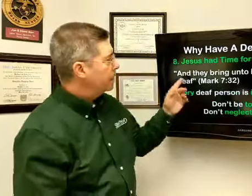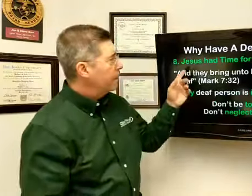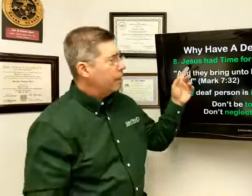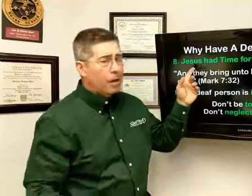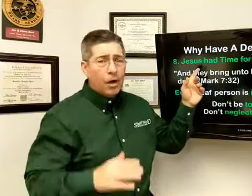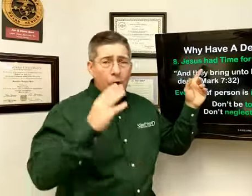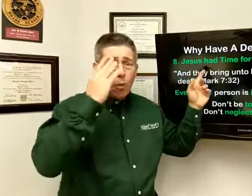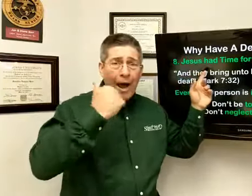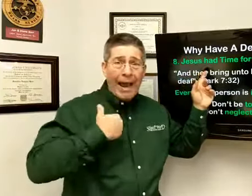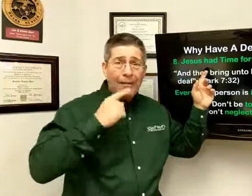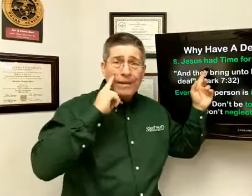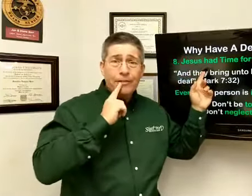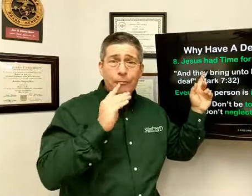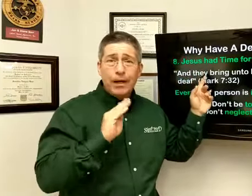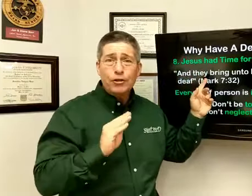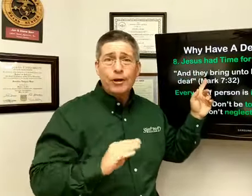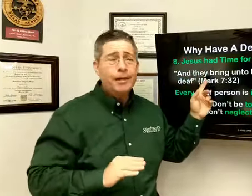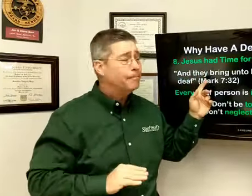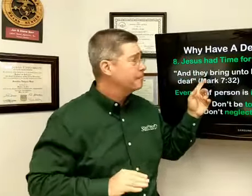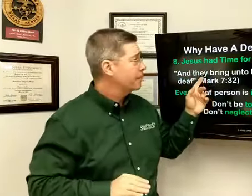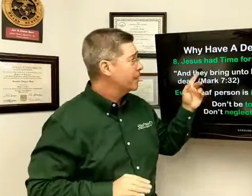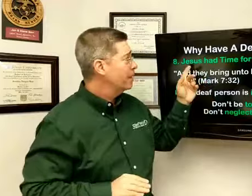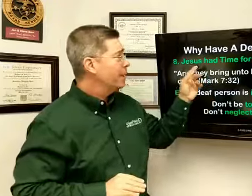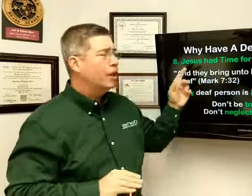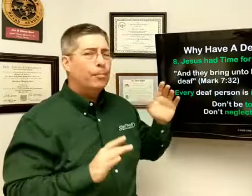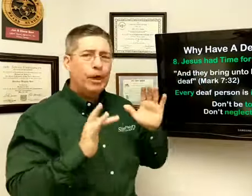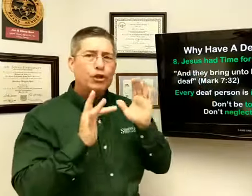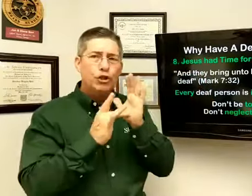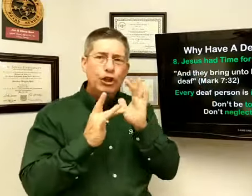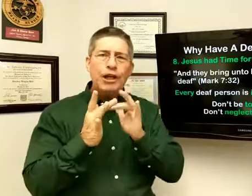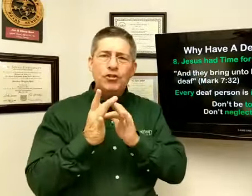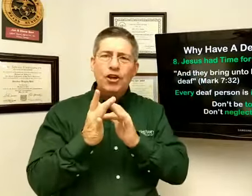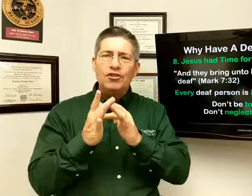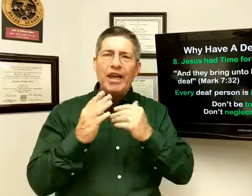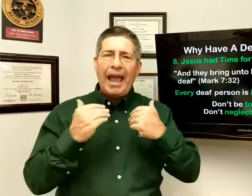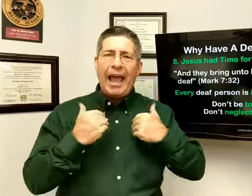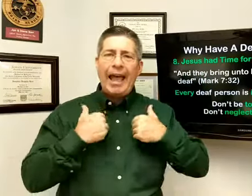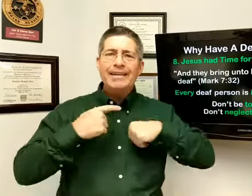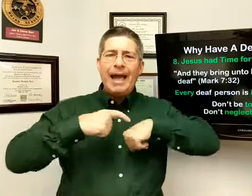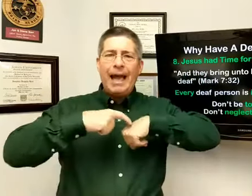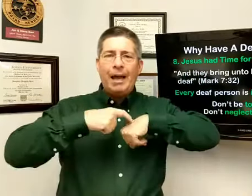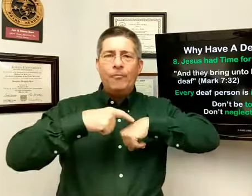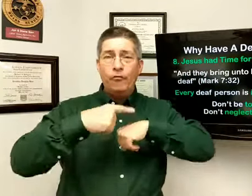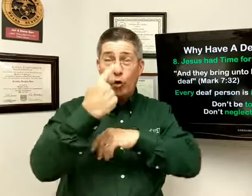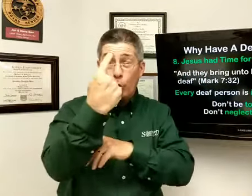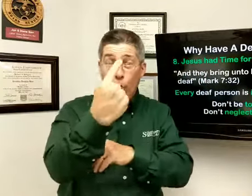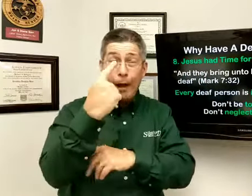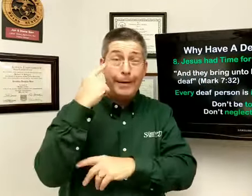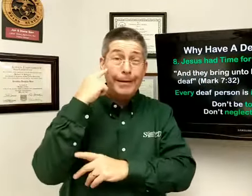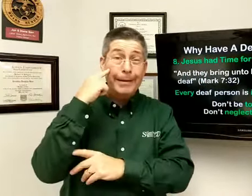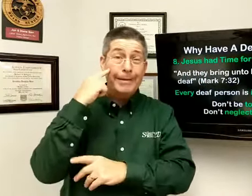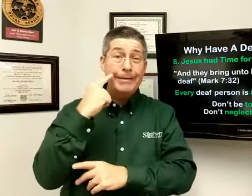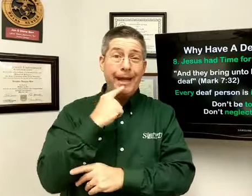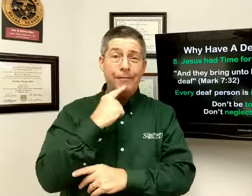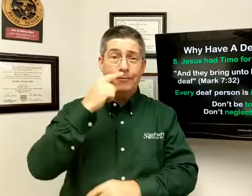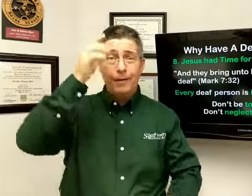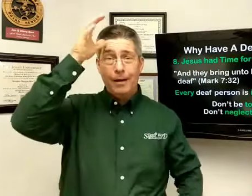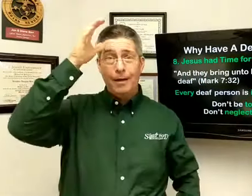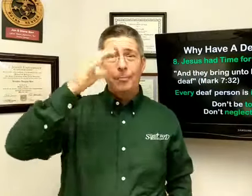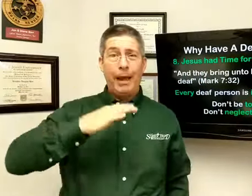Why have a deaf ministry? Because Jesus had time for one deaf man.